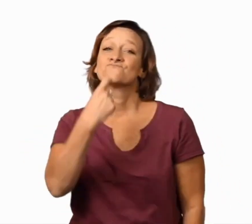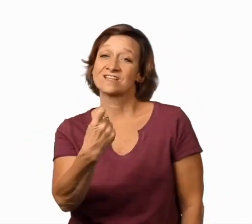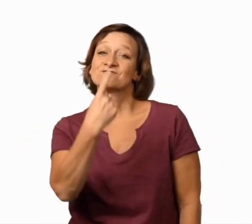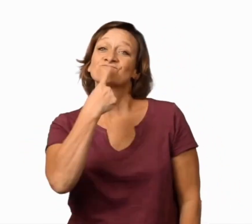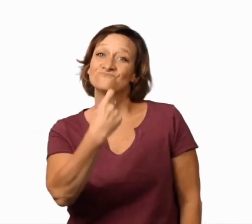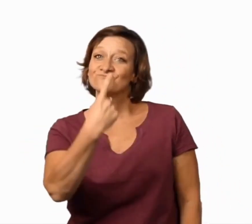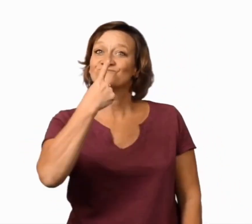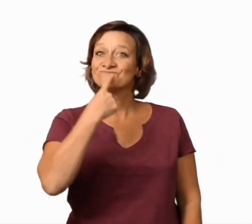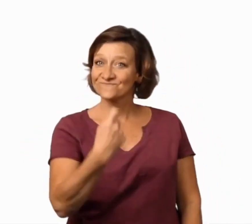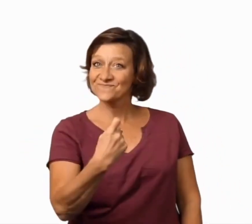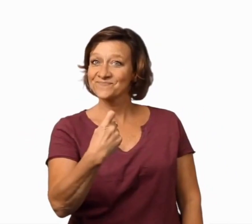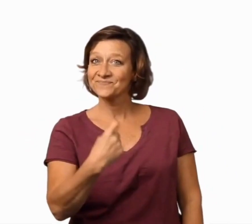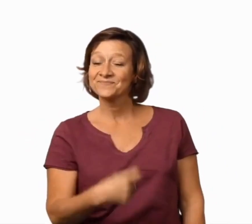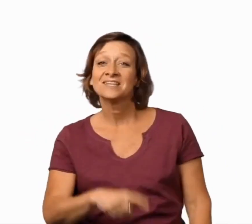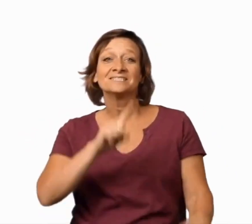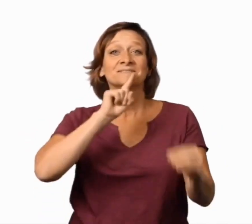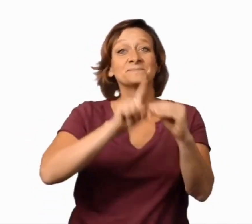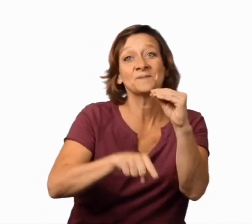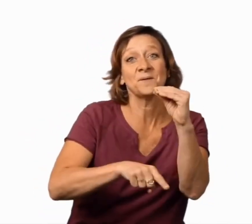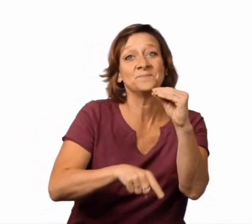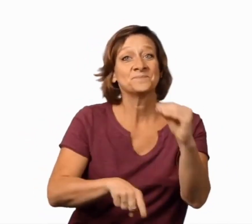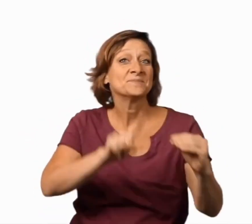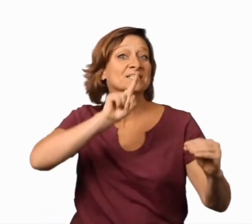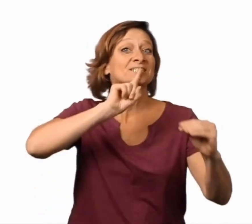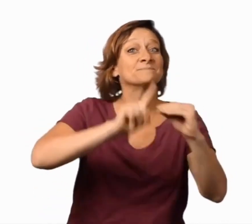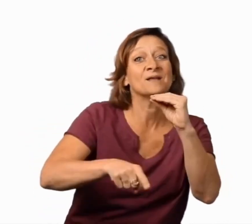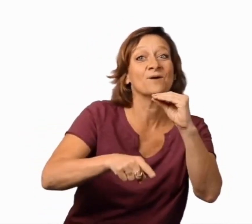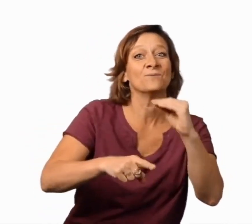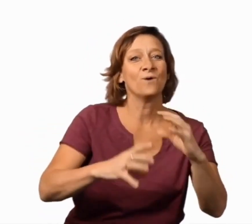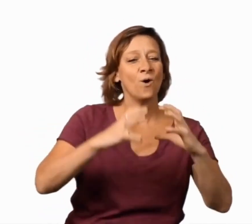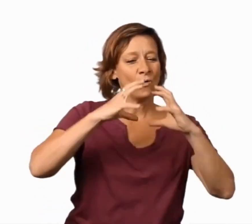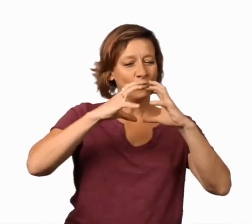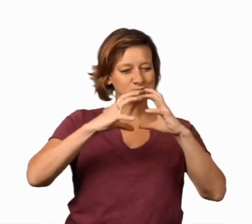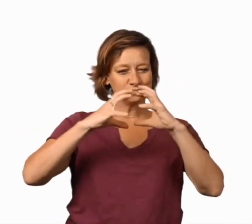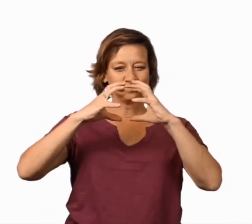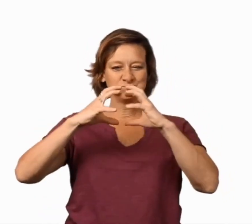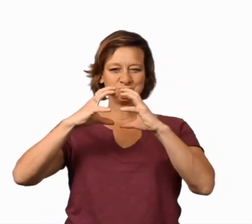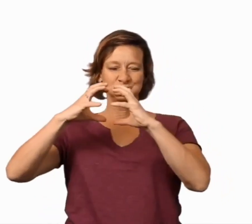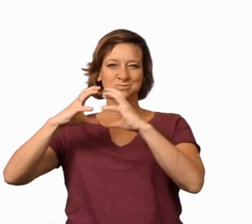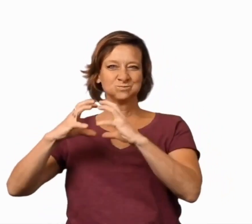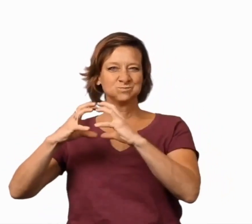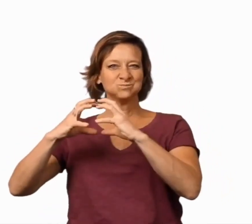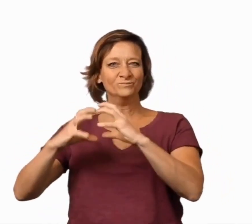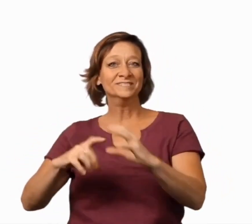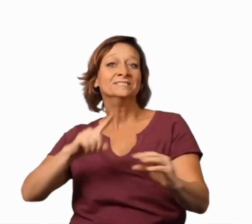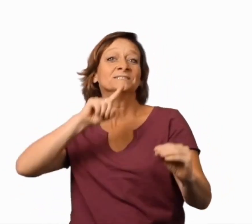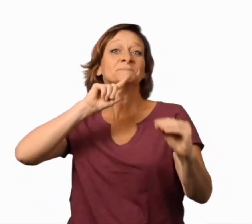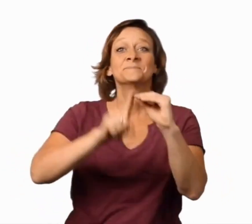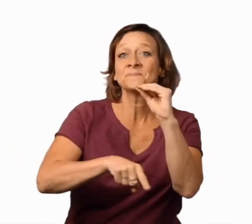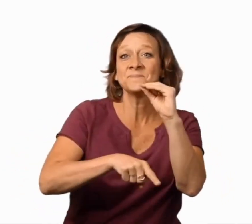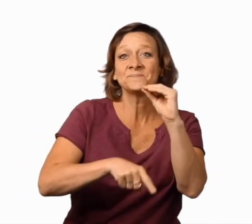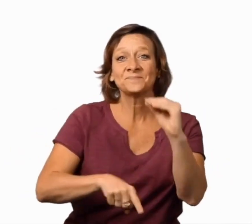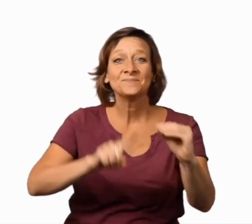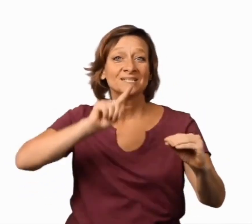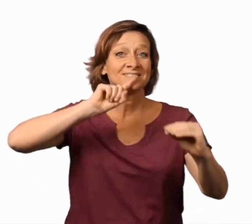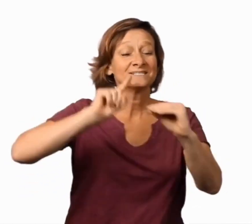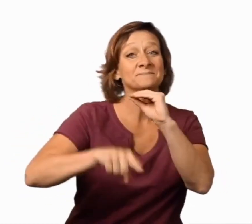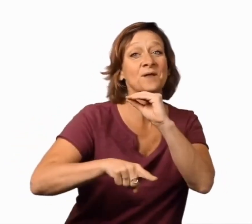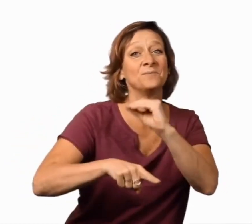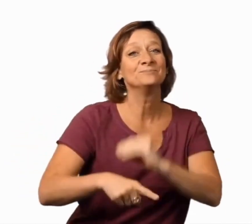red, red, red. Tomato, tomato, round, round, round. Tomato, tomato,